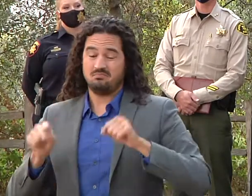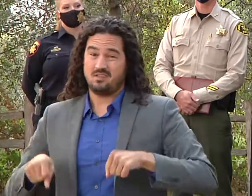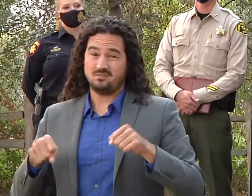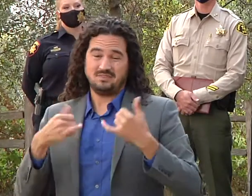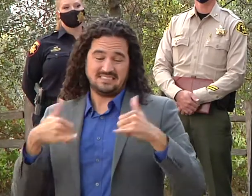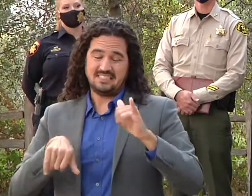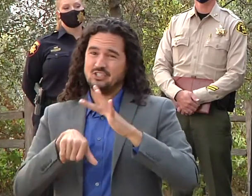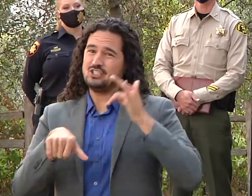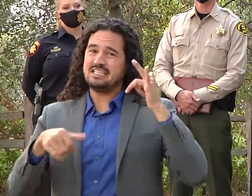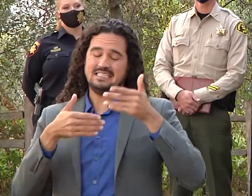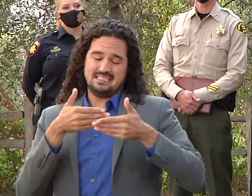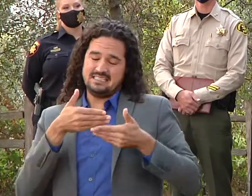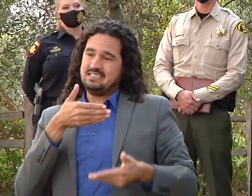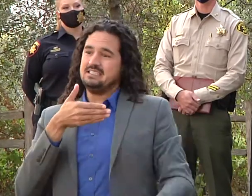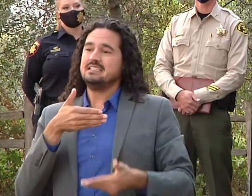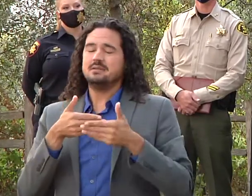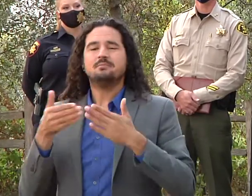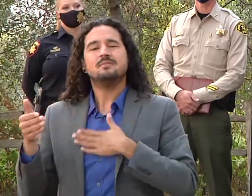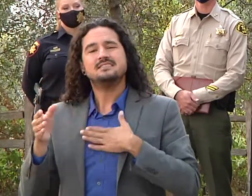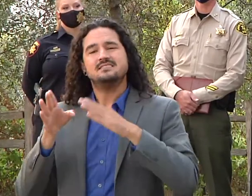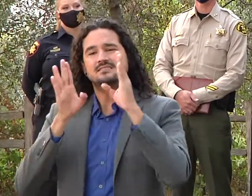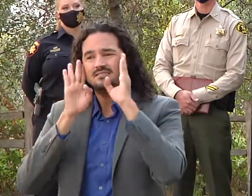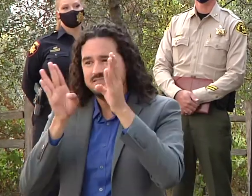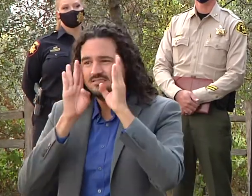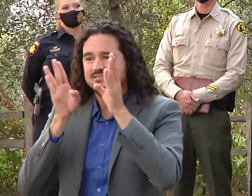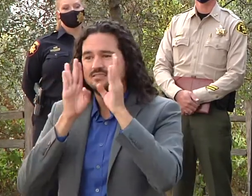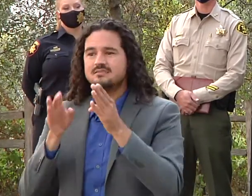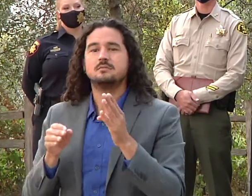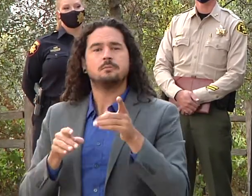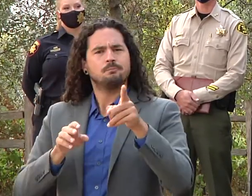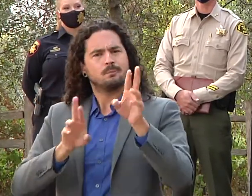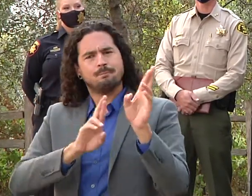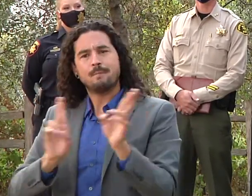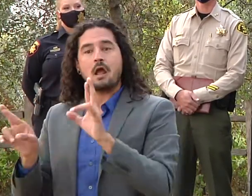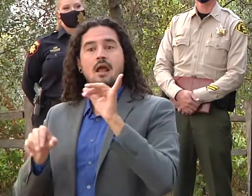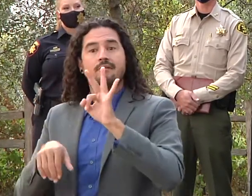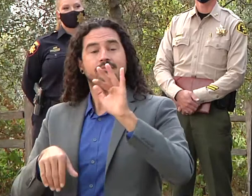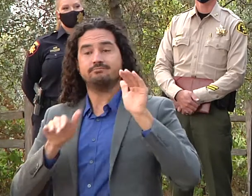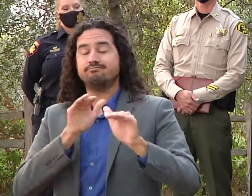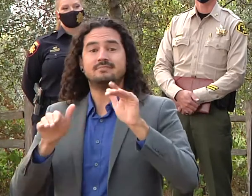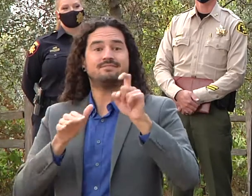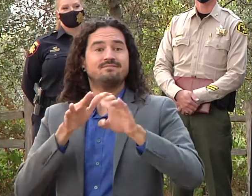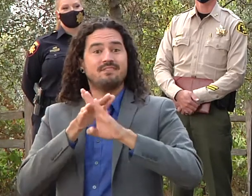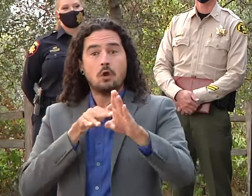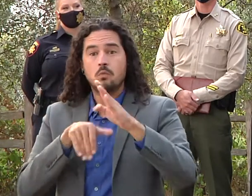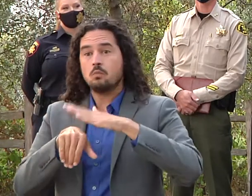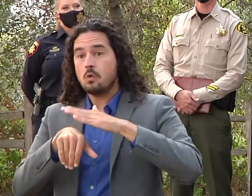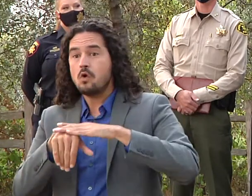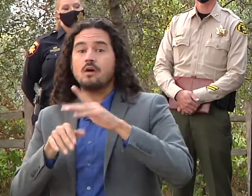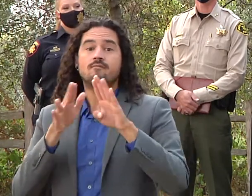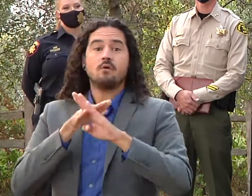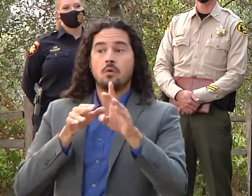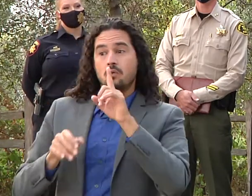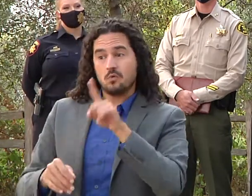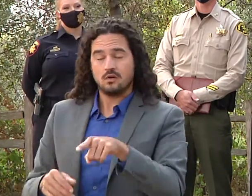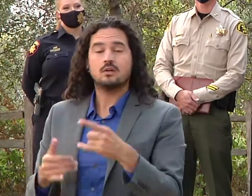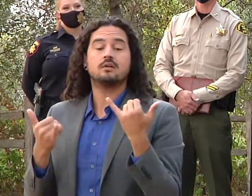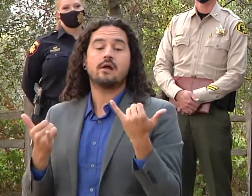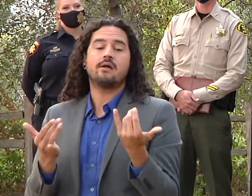be ready in that event really right now is the time for that recovery phase and you're going to hear some more about that just in a minute